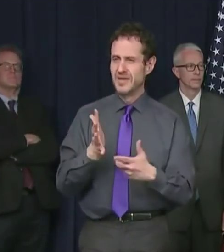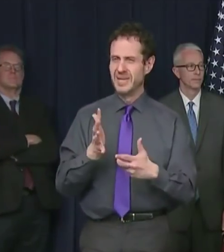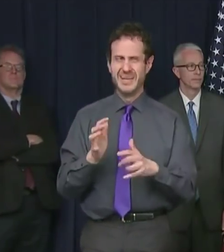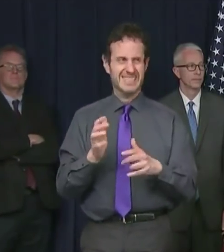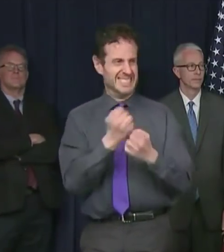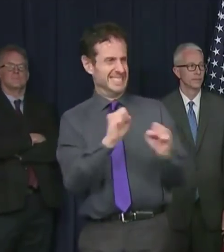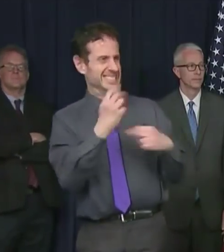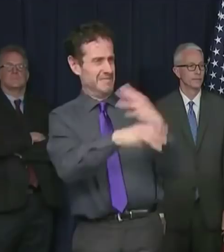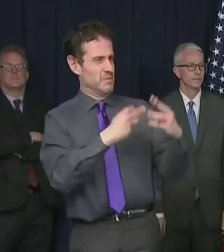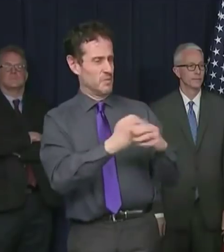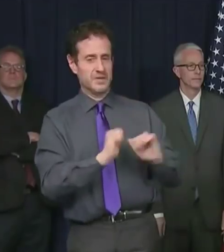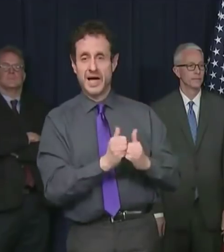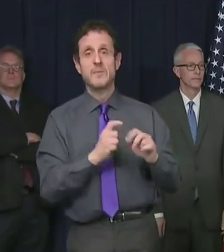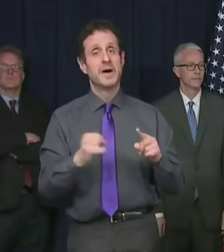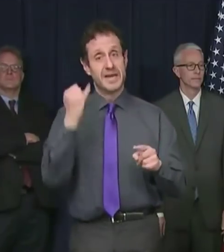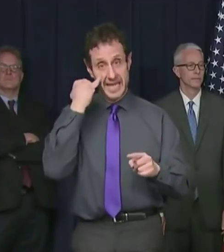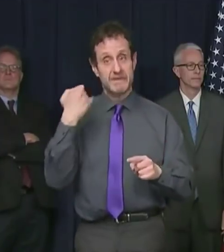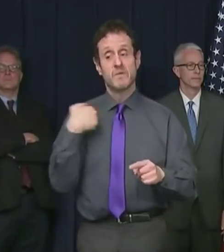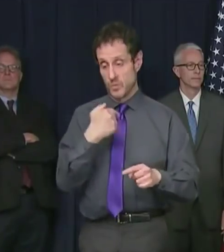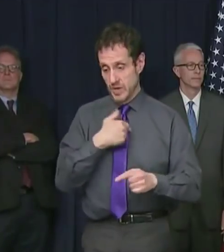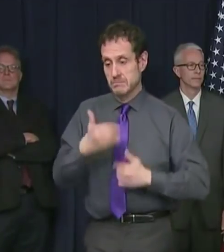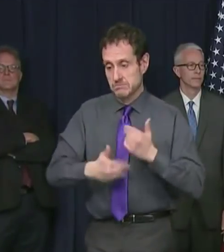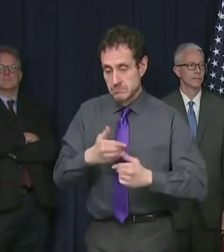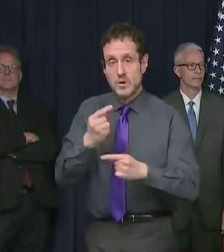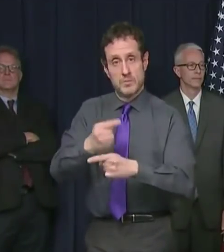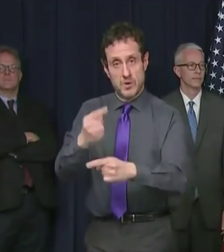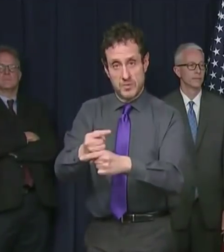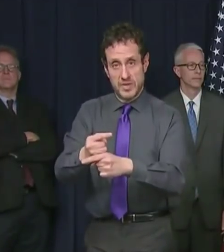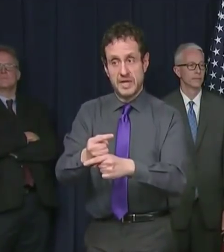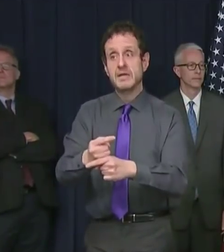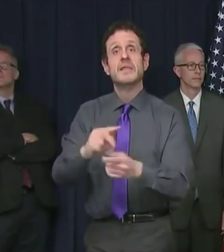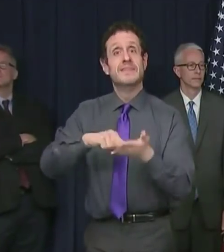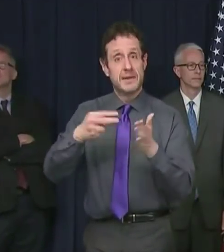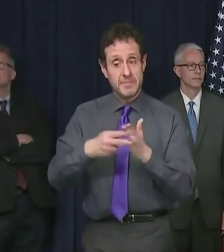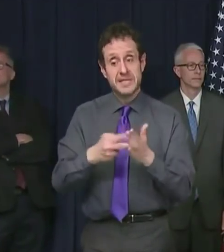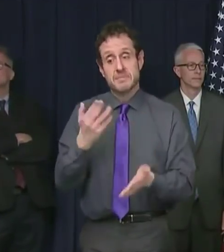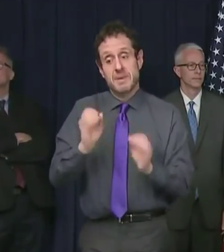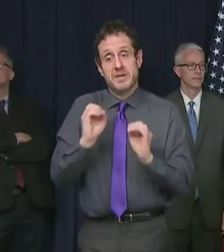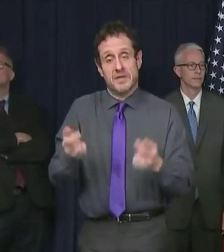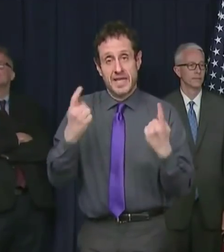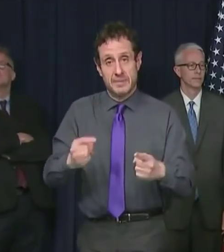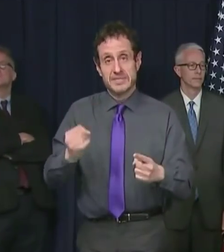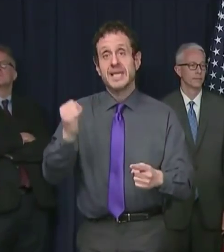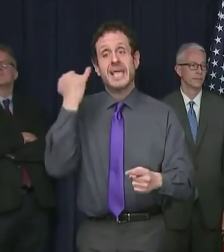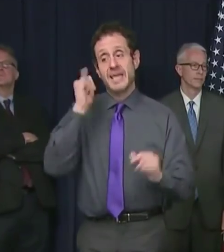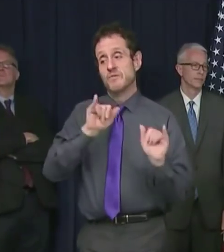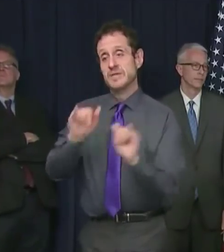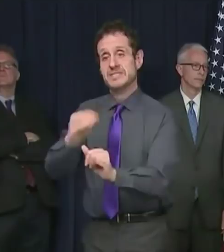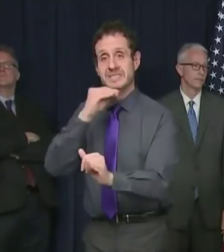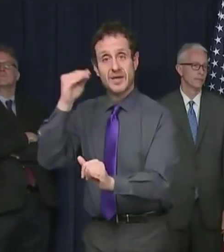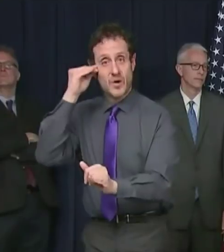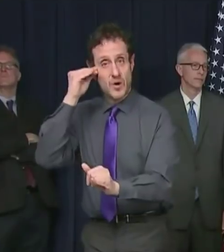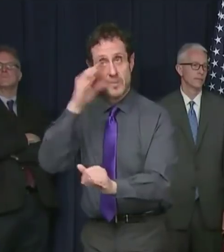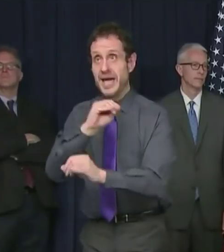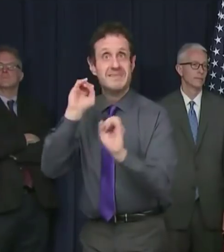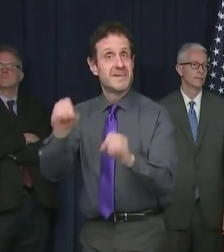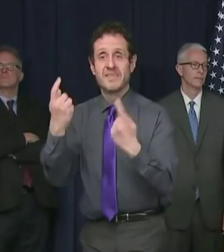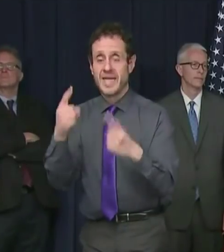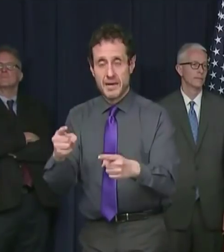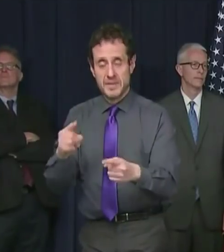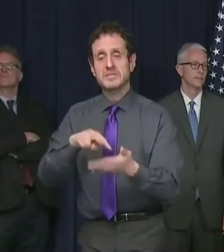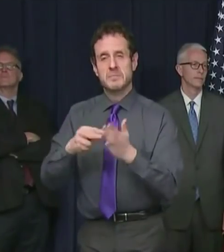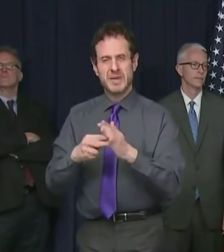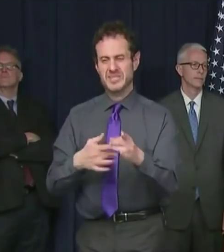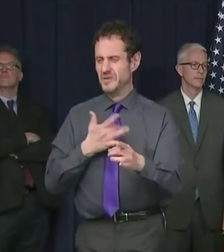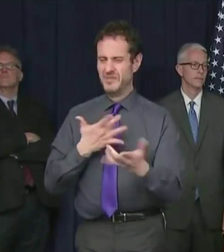if we do this right, nothing happens. Yeah. A successful shelter in place means that you're going to feel